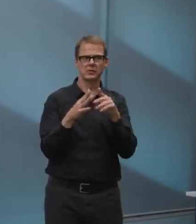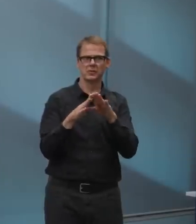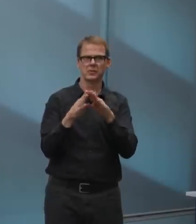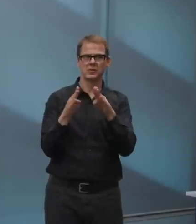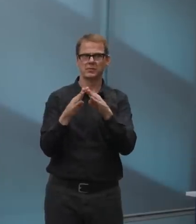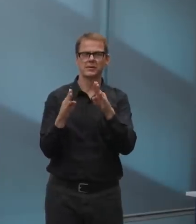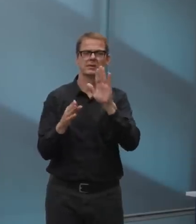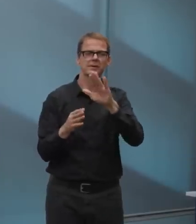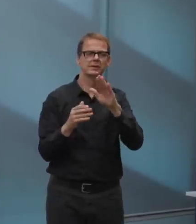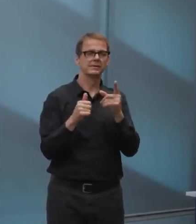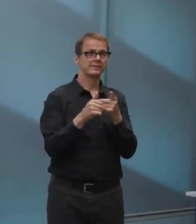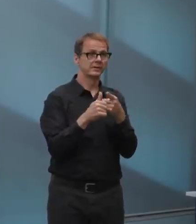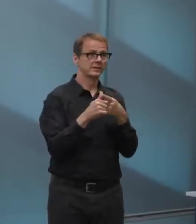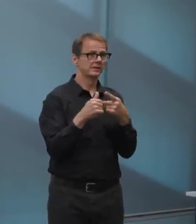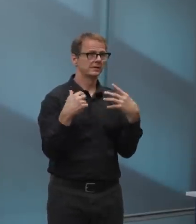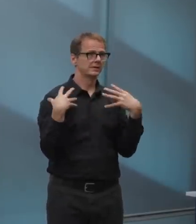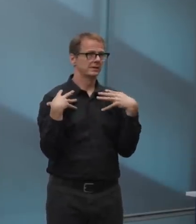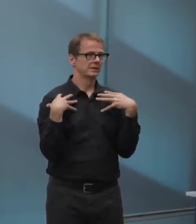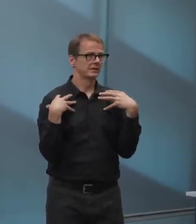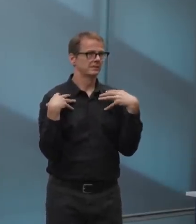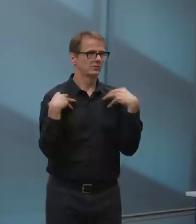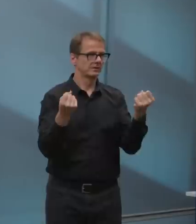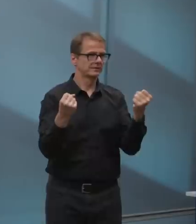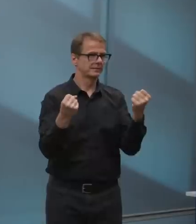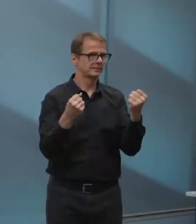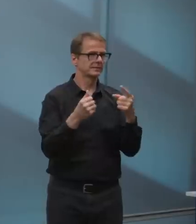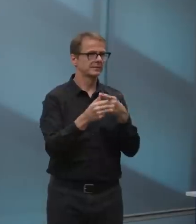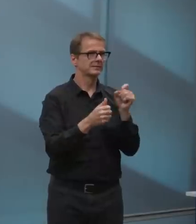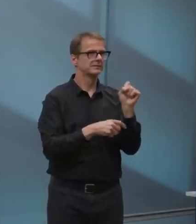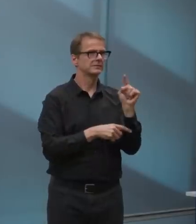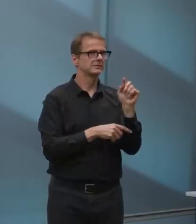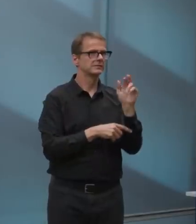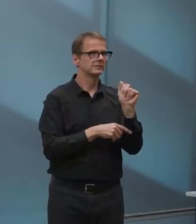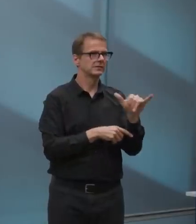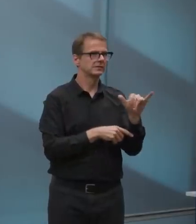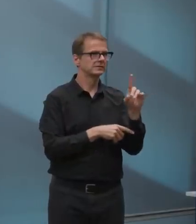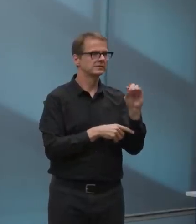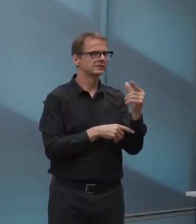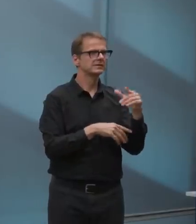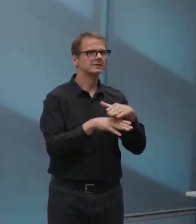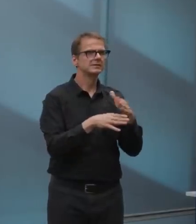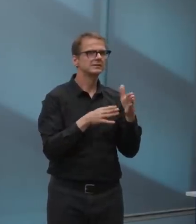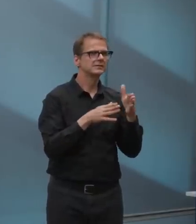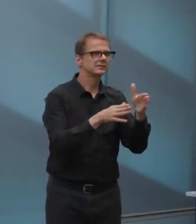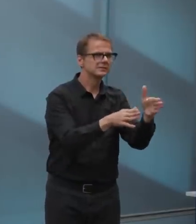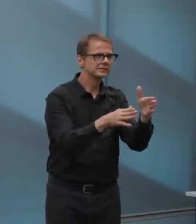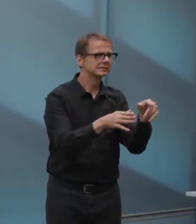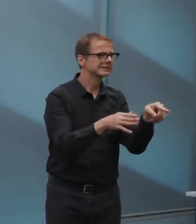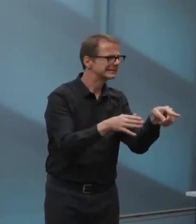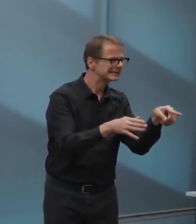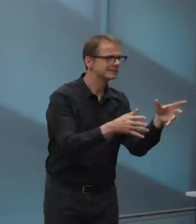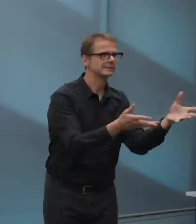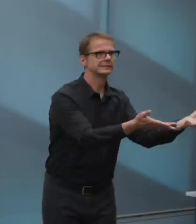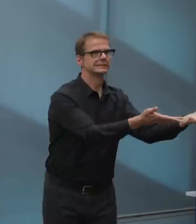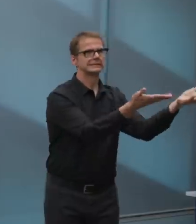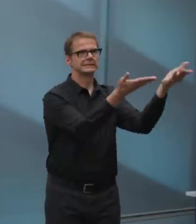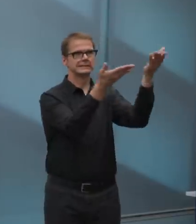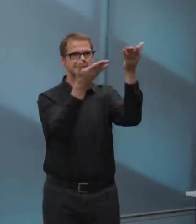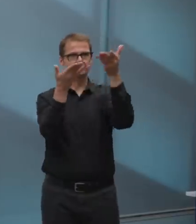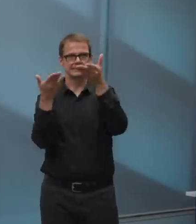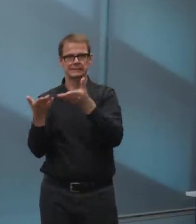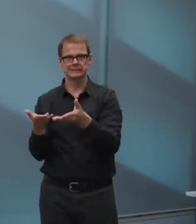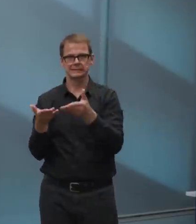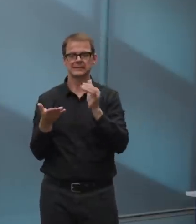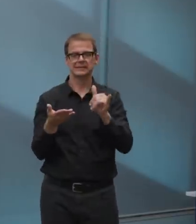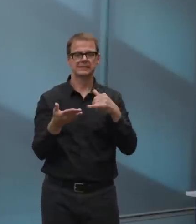volumes will, will dictate the, the ability to provide that service. Um, the center is working with the hum, the Edmonton